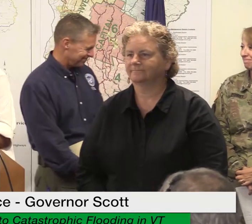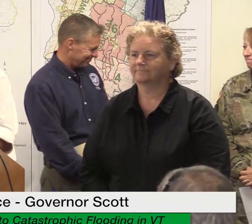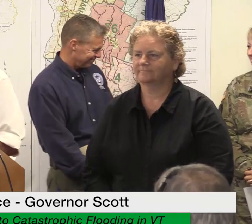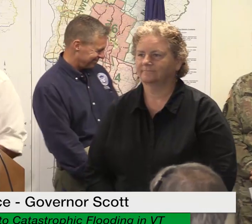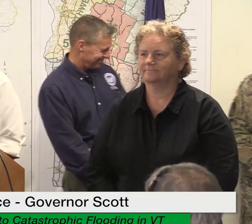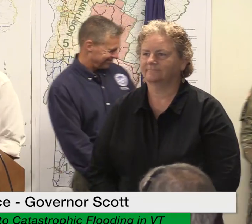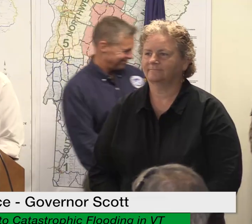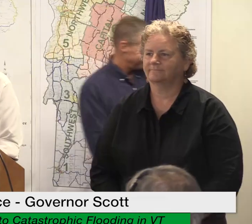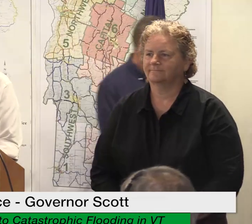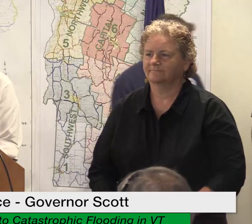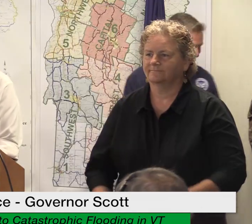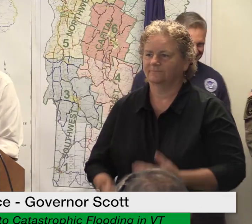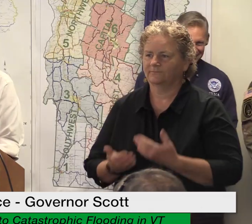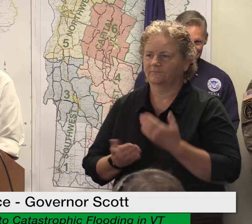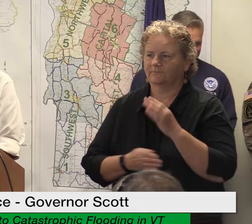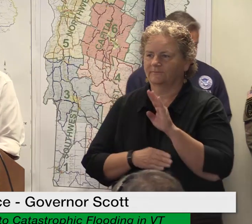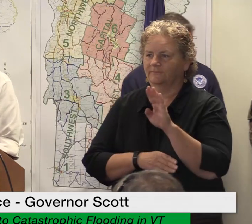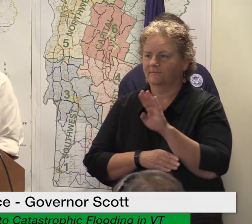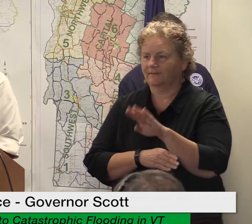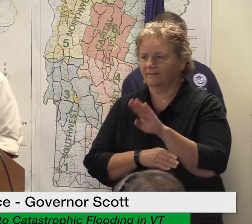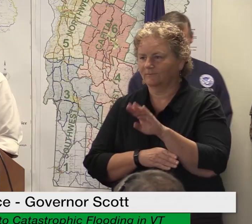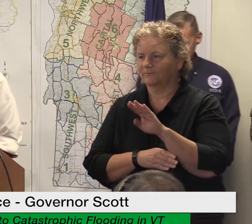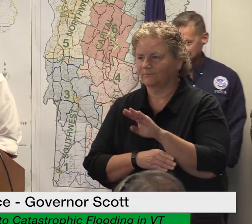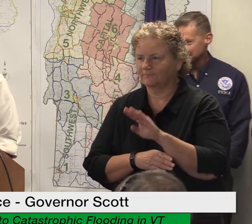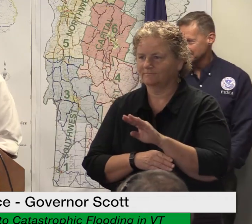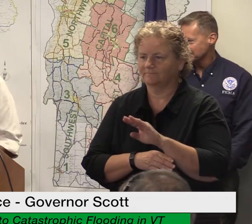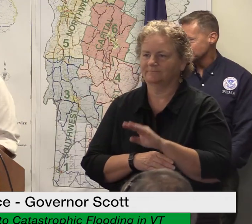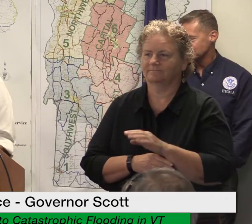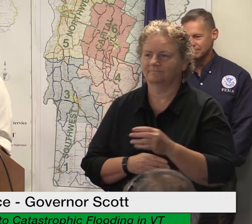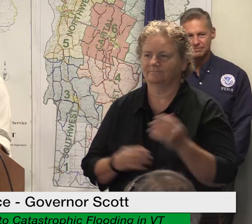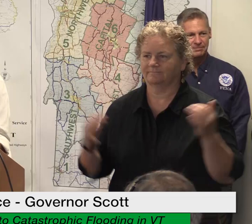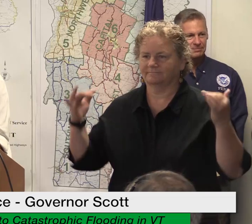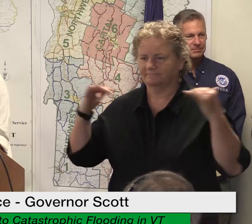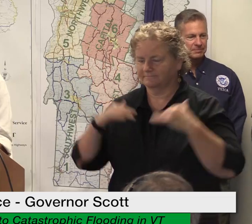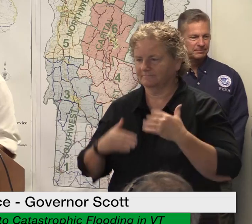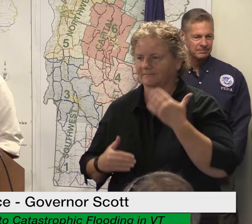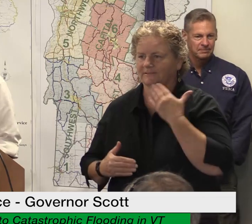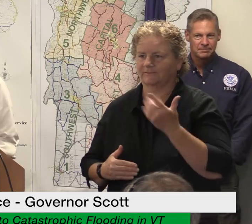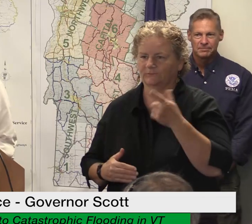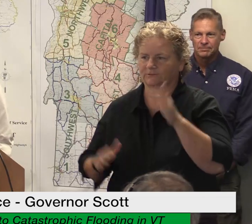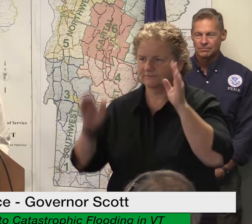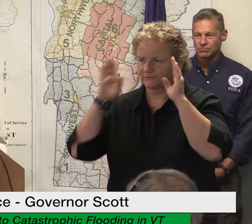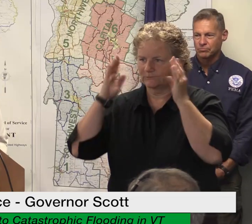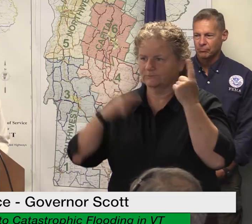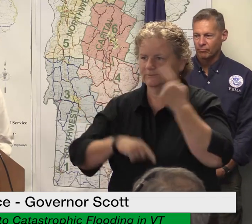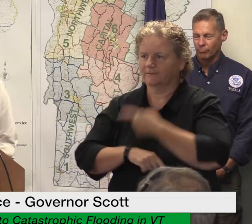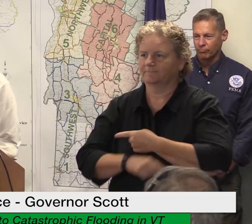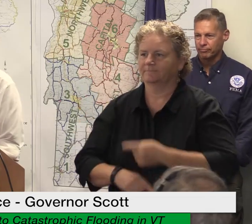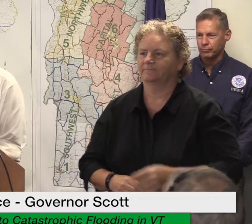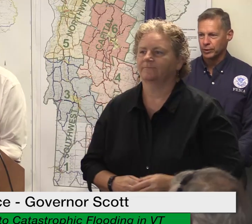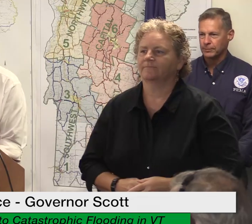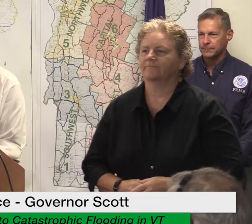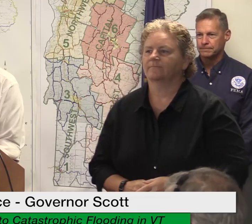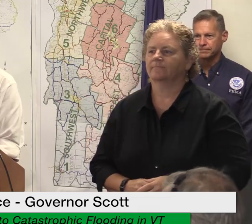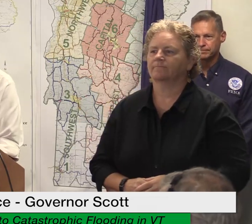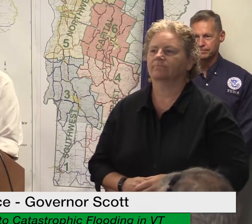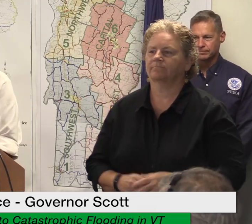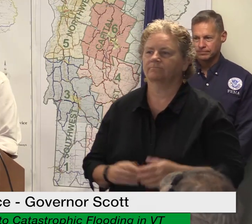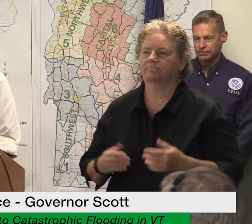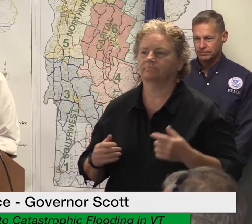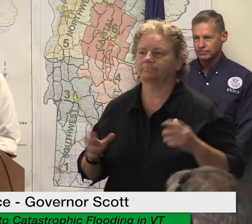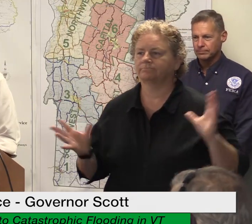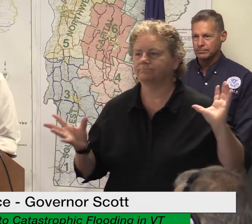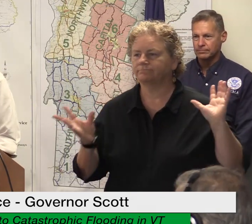good afternoon everyone thanks for being here and tuning in today we'll have a situational update from Commissioner Morrison